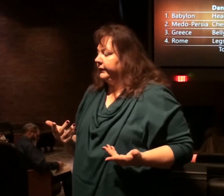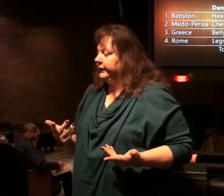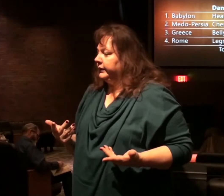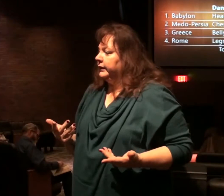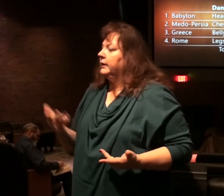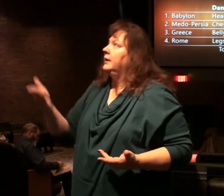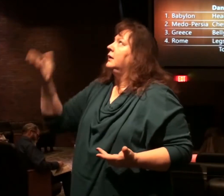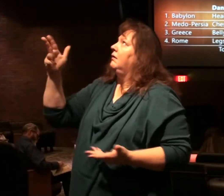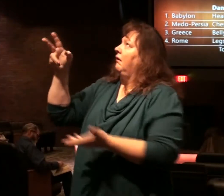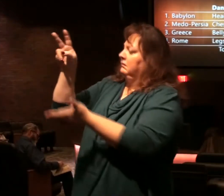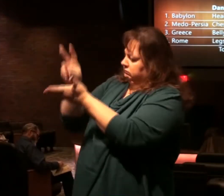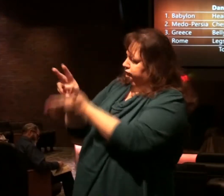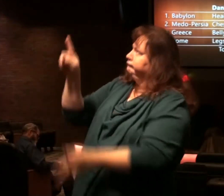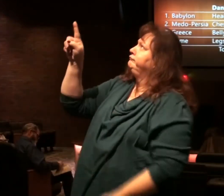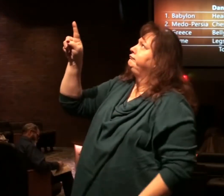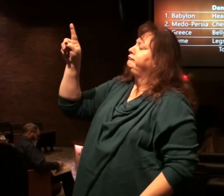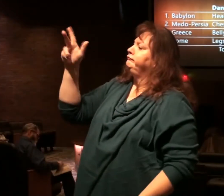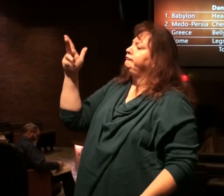God loses.